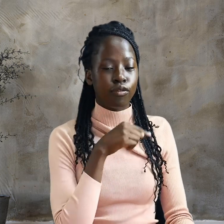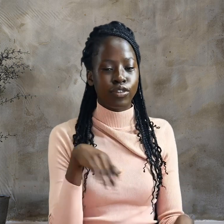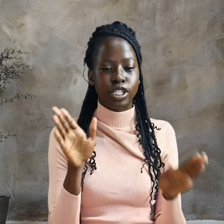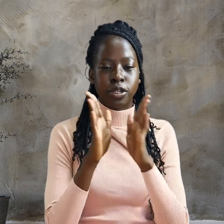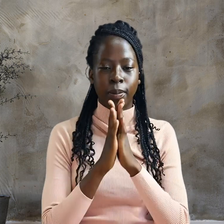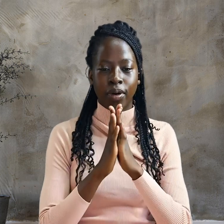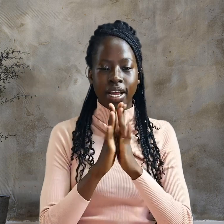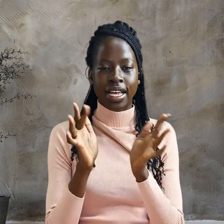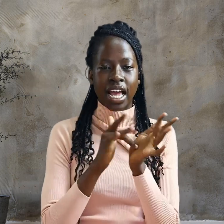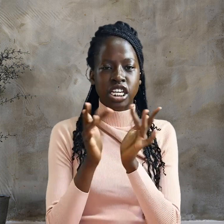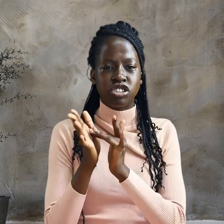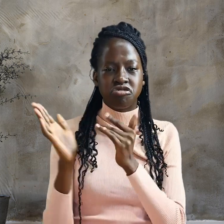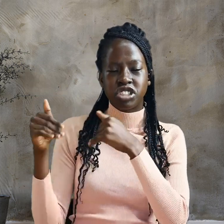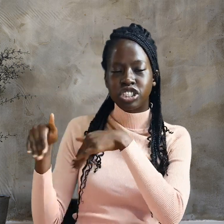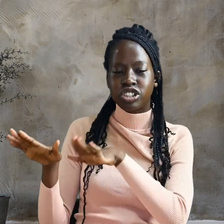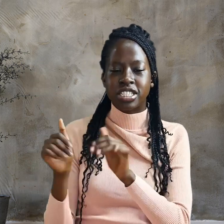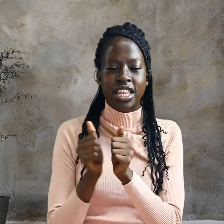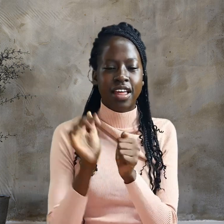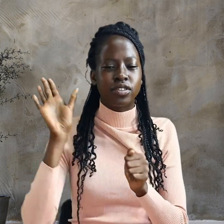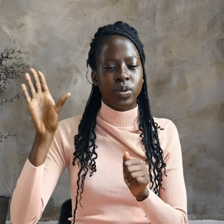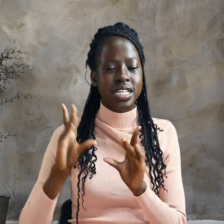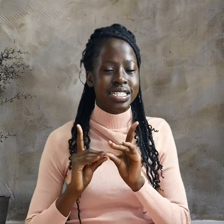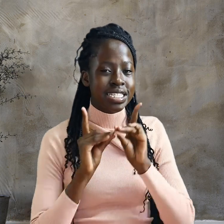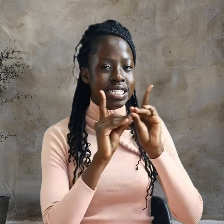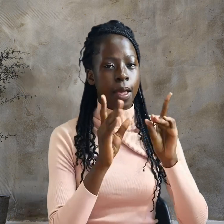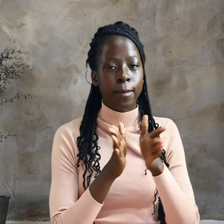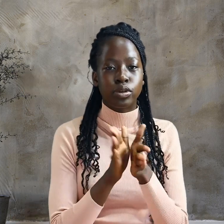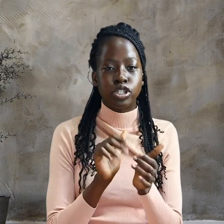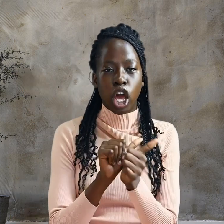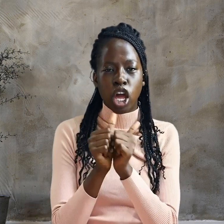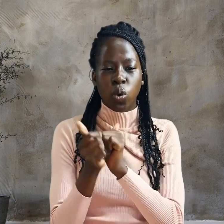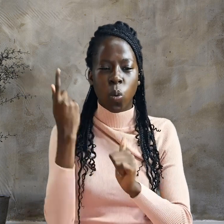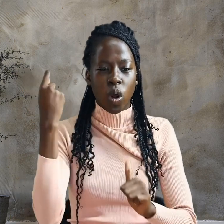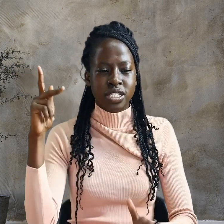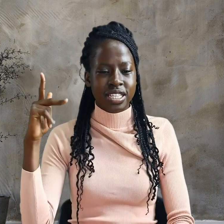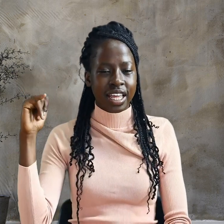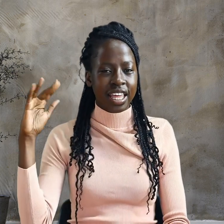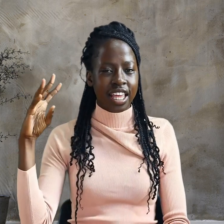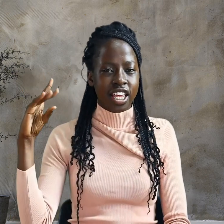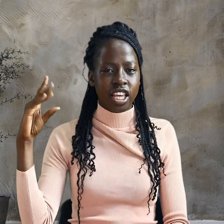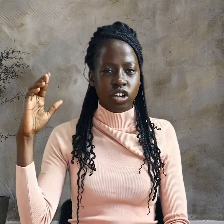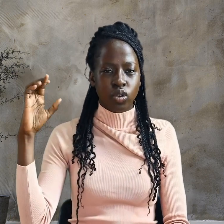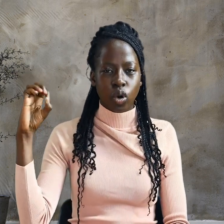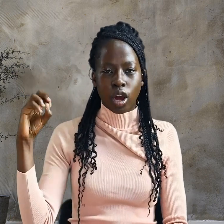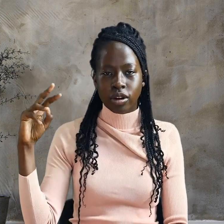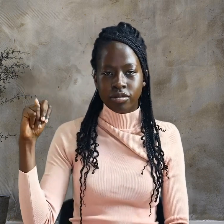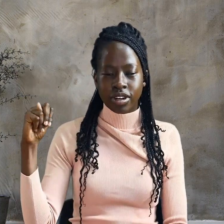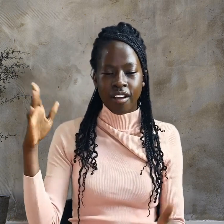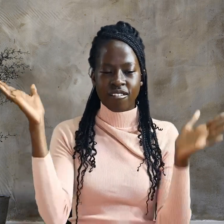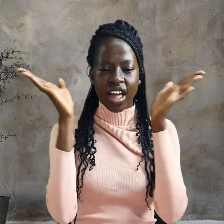had finished praying, Jesus left with his disciples and crossed the Kidron Valley.